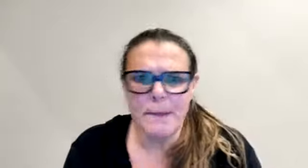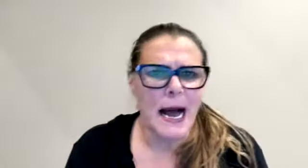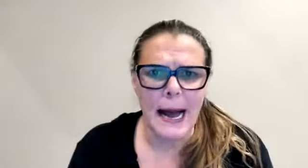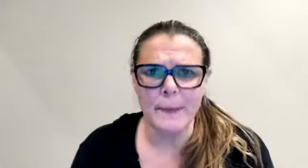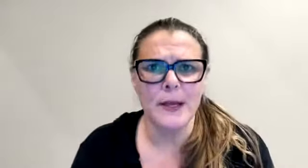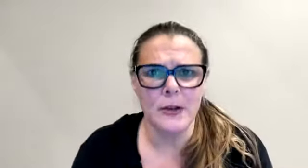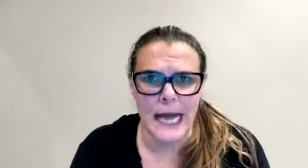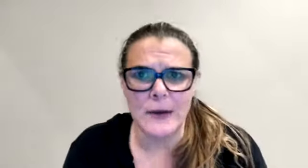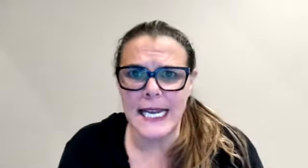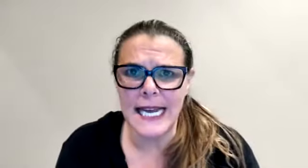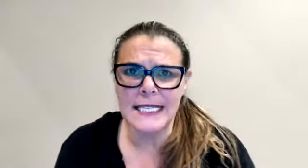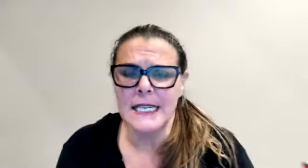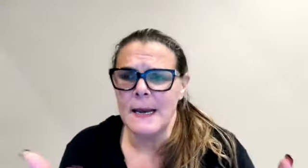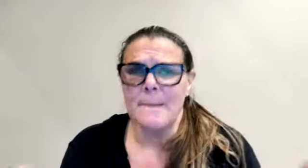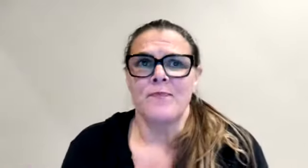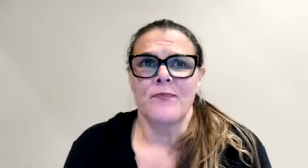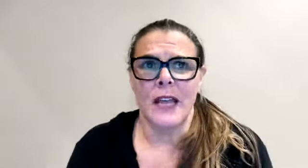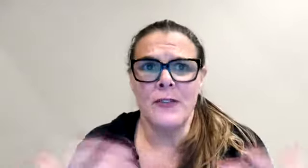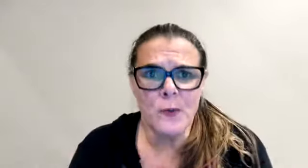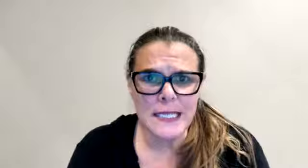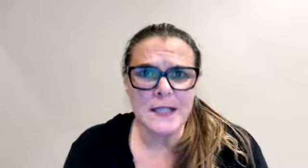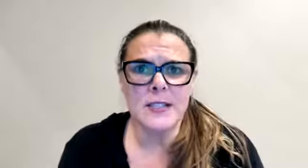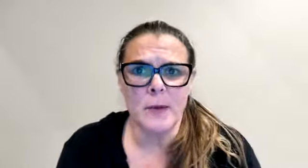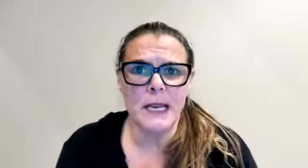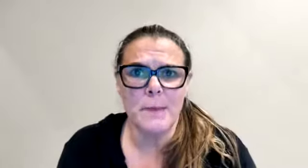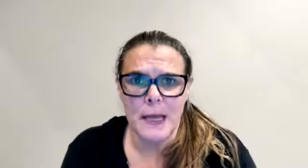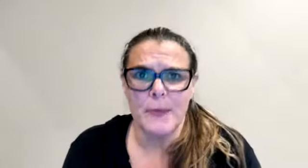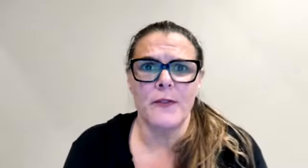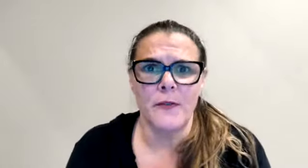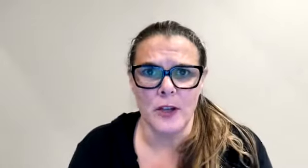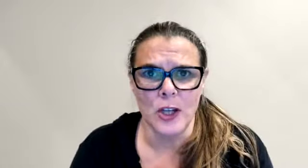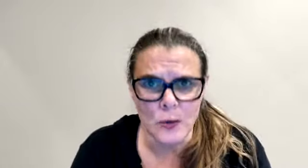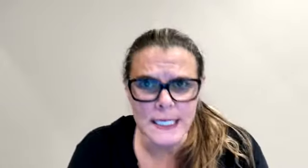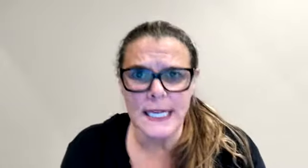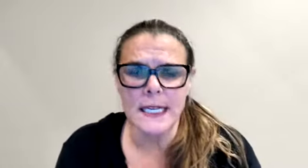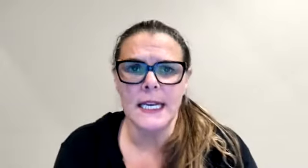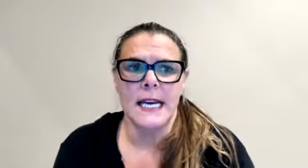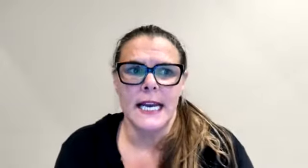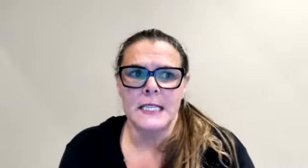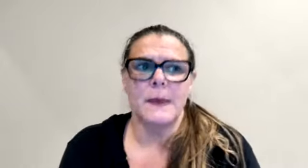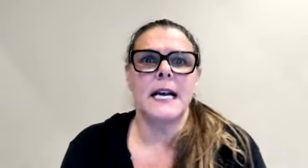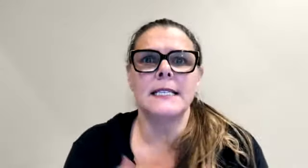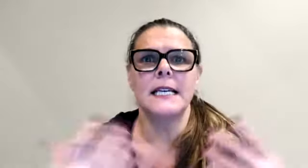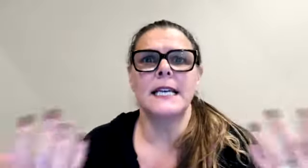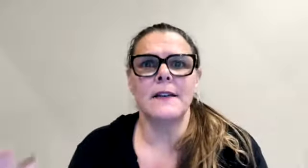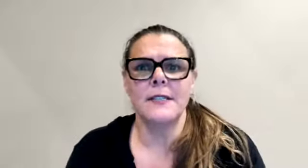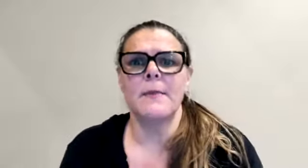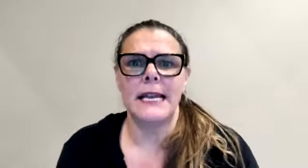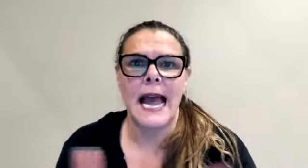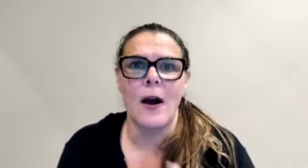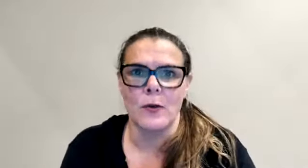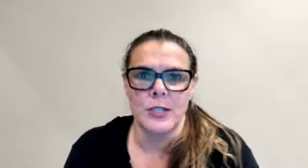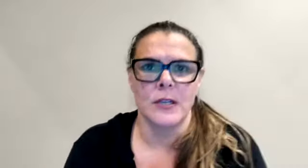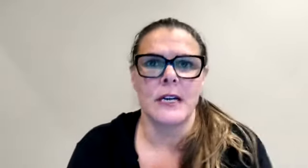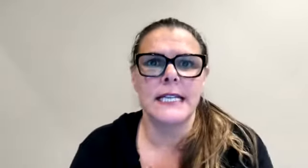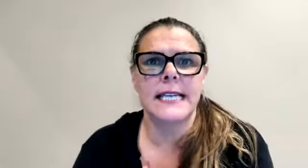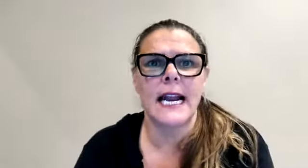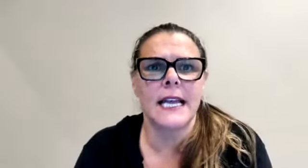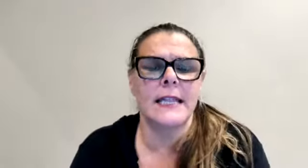popular nowadays. And the reason so many people use it is because it gives them an out. It's kind of like the,